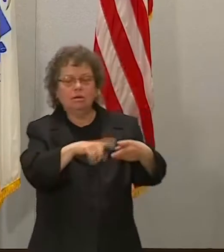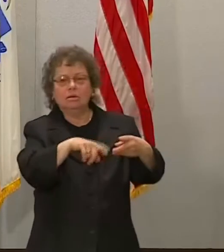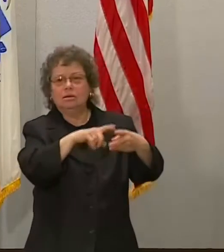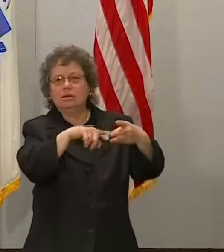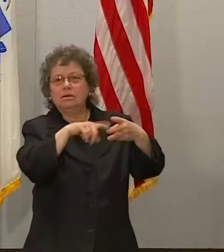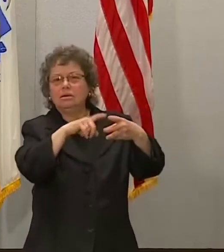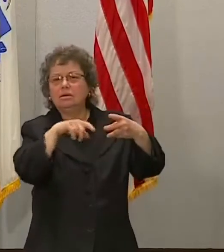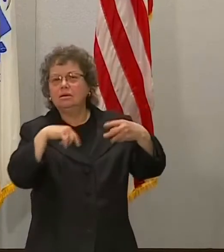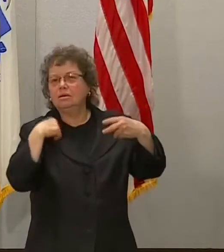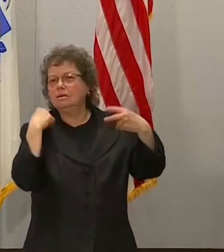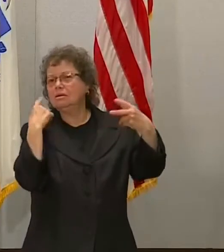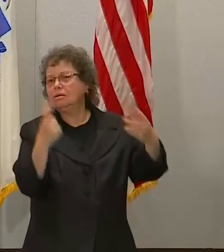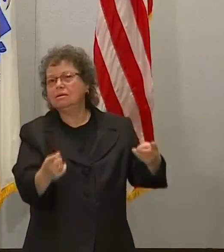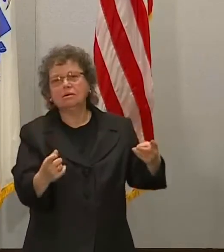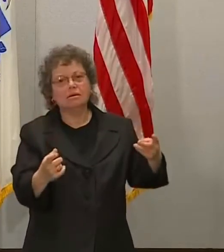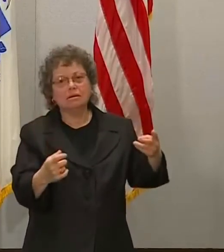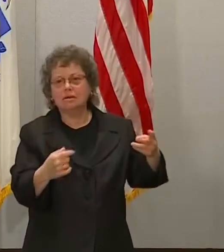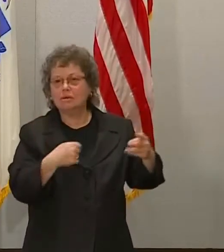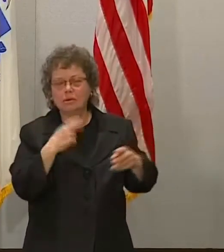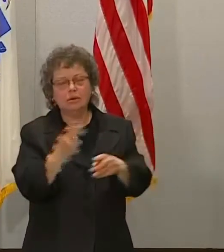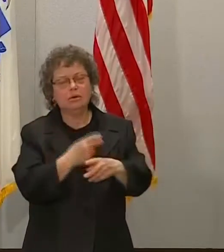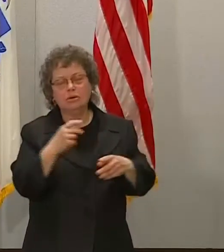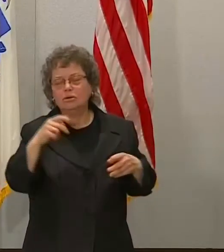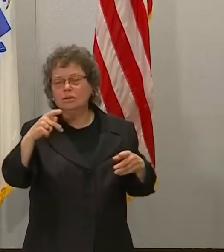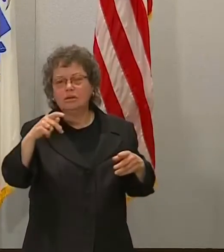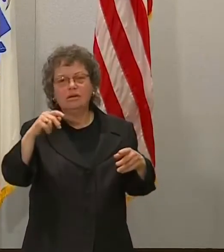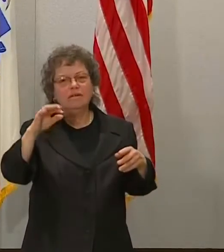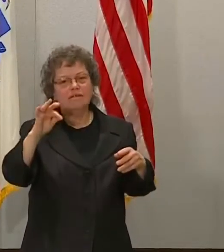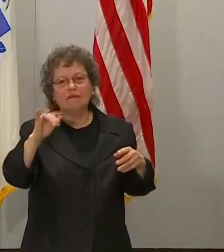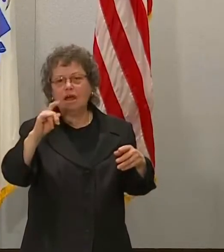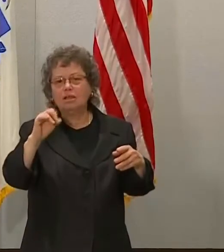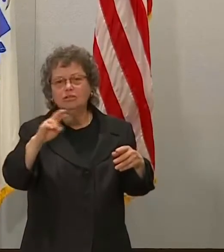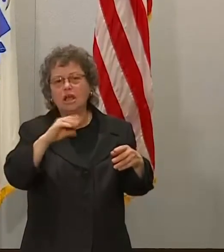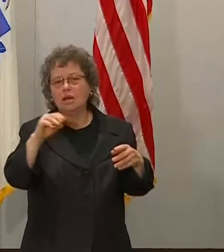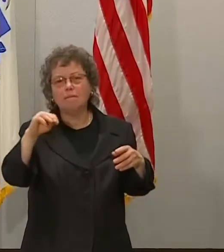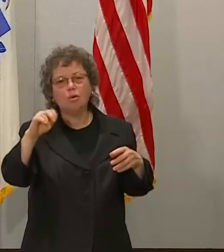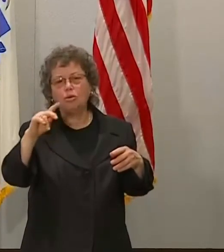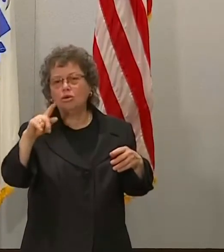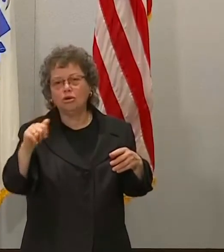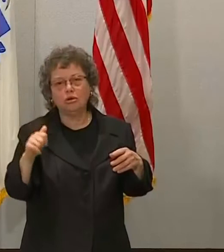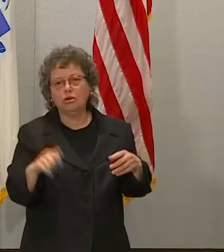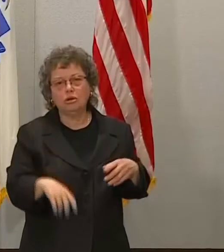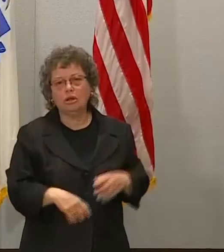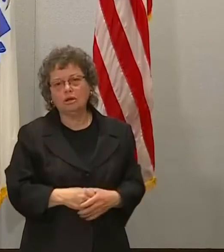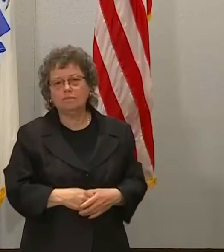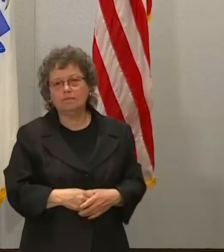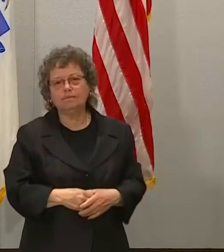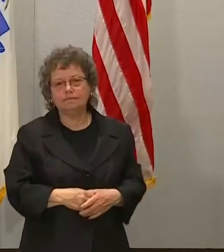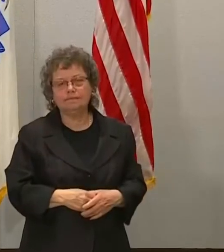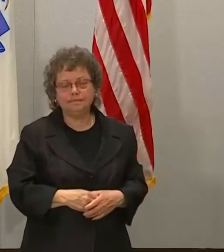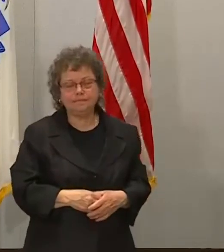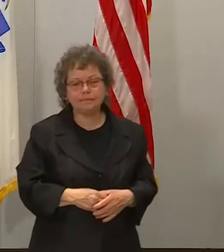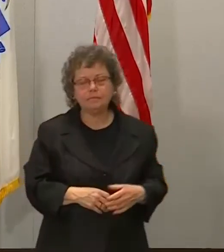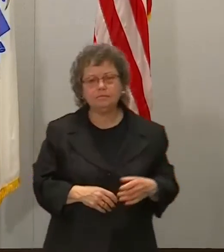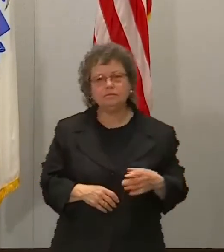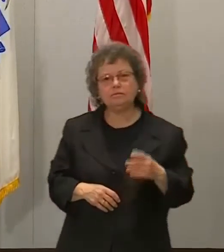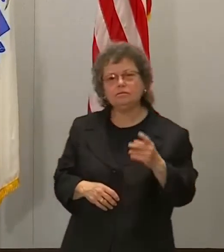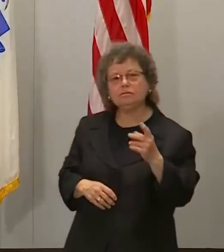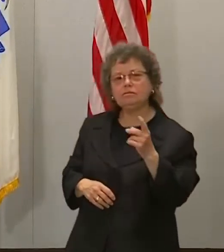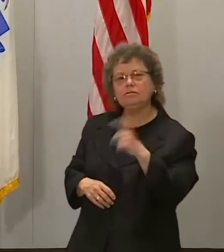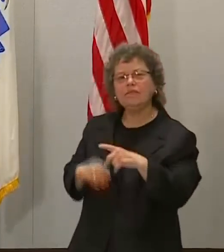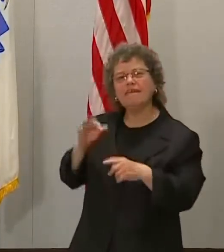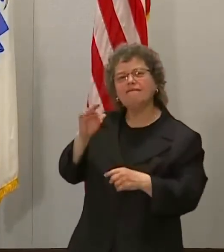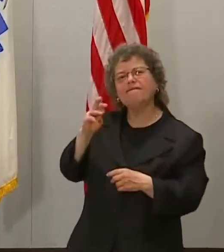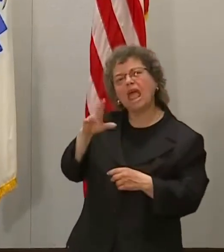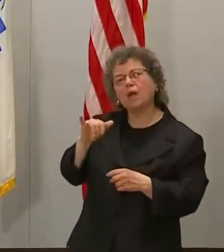on the back of the Pfizer and Moderna vaccines. Governor, would you follow up on the Fedway Park capacity issue? I'm